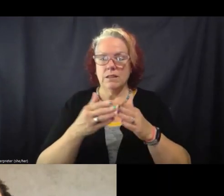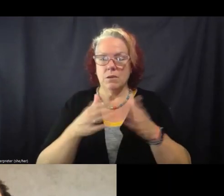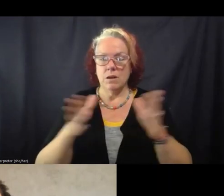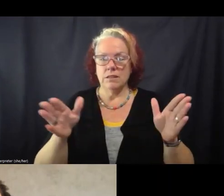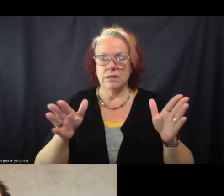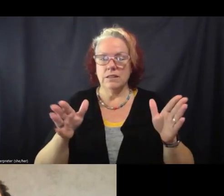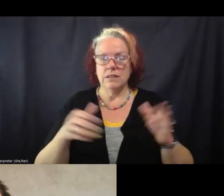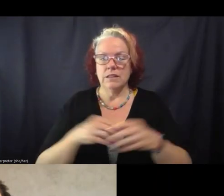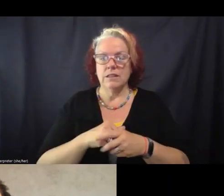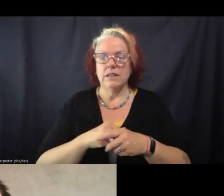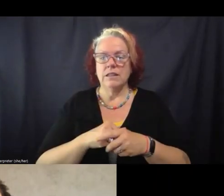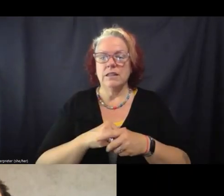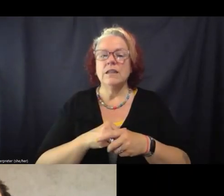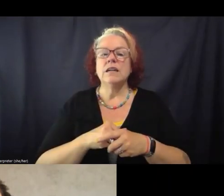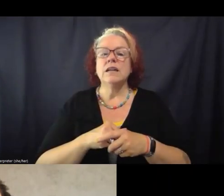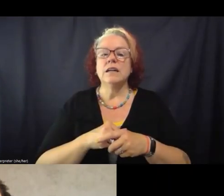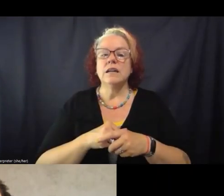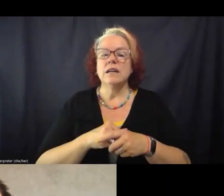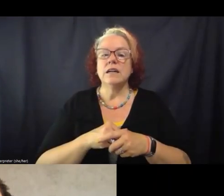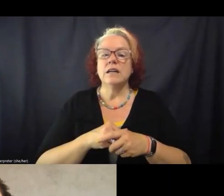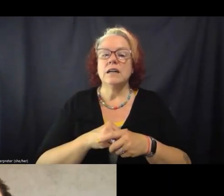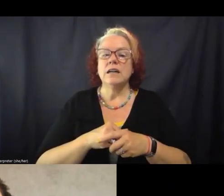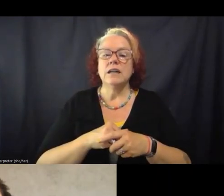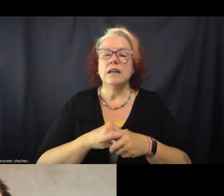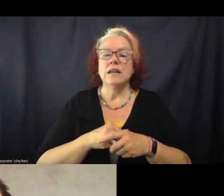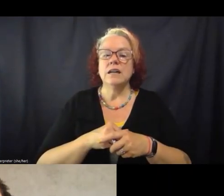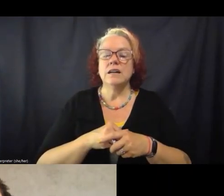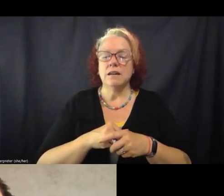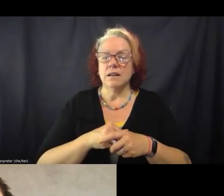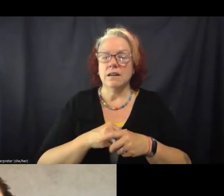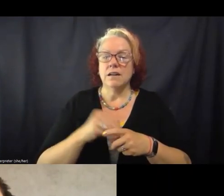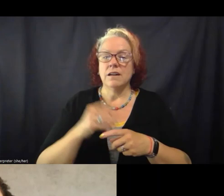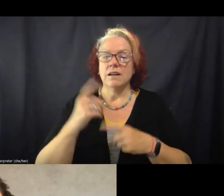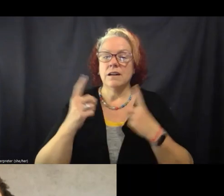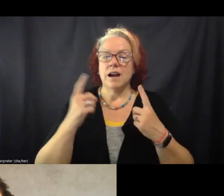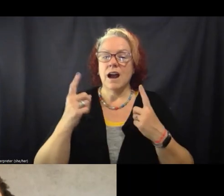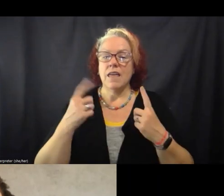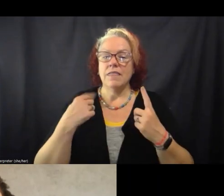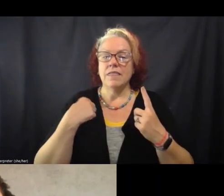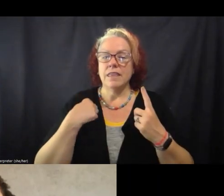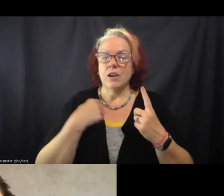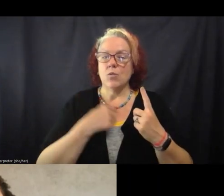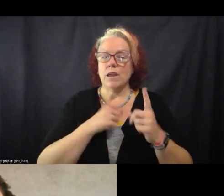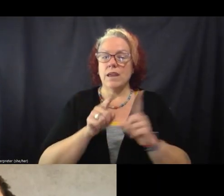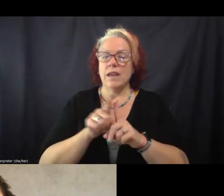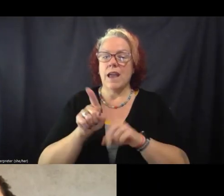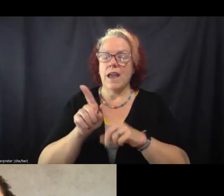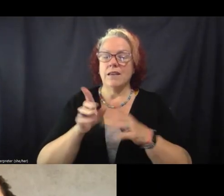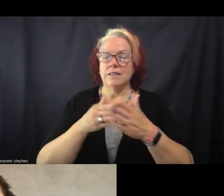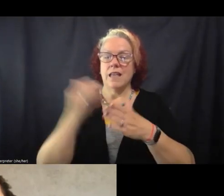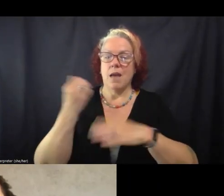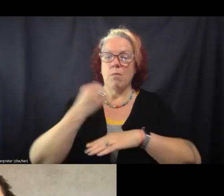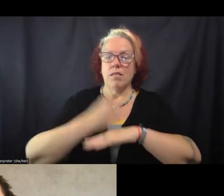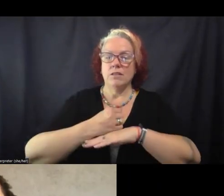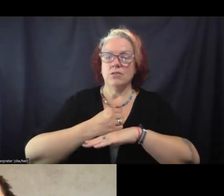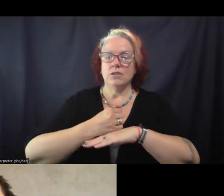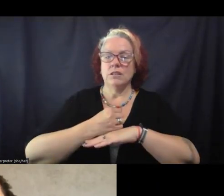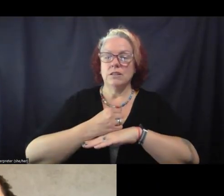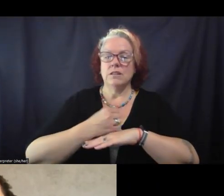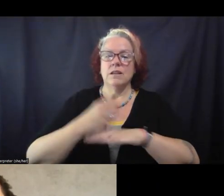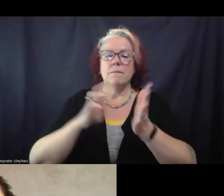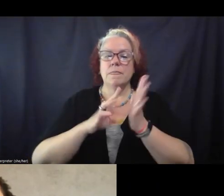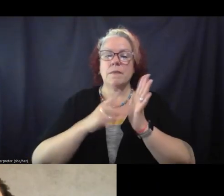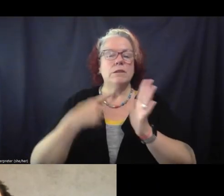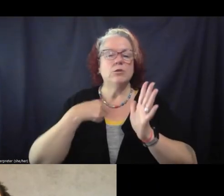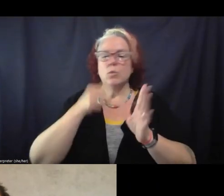wise is that, um, I think, I think we as abolitionists, part of what it means, um, is that we don't trust the